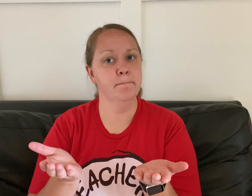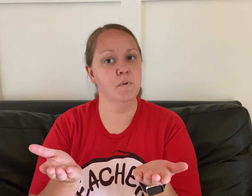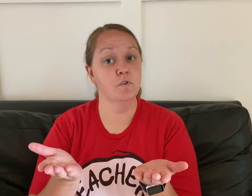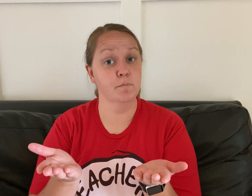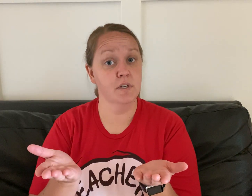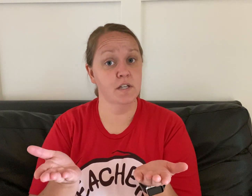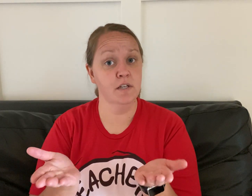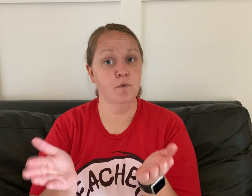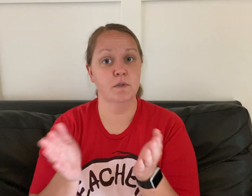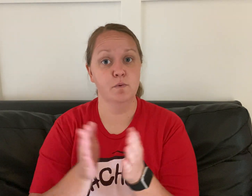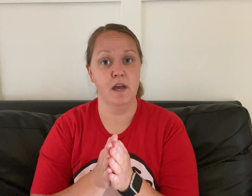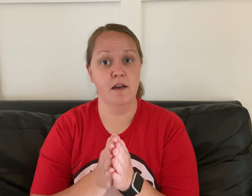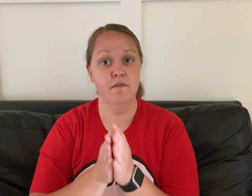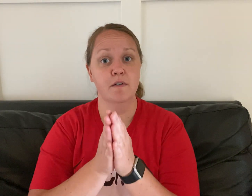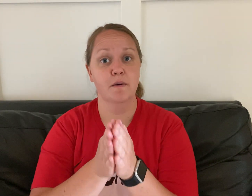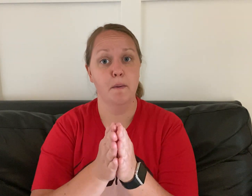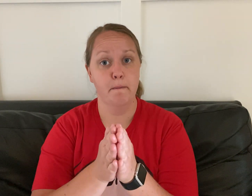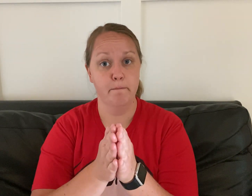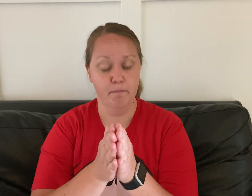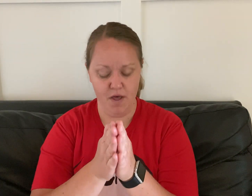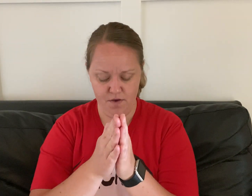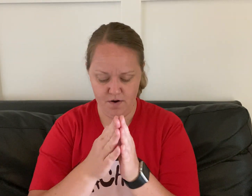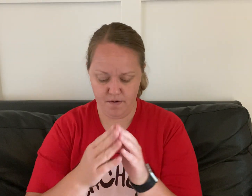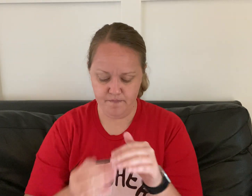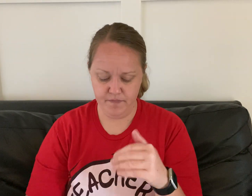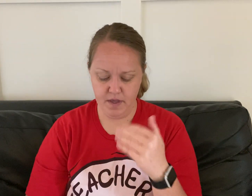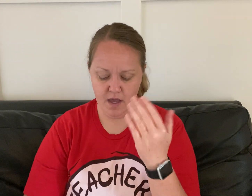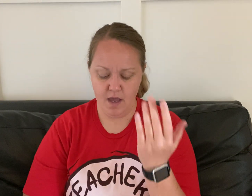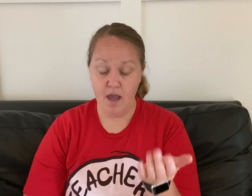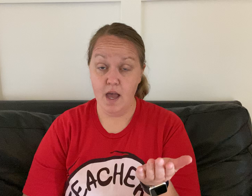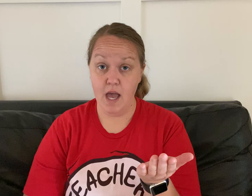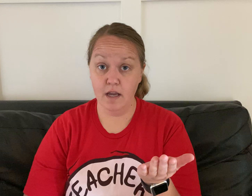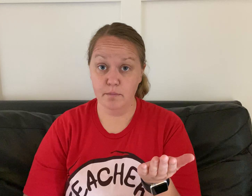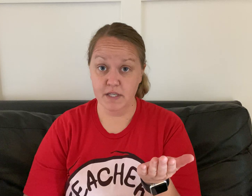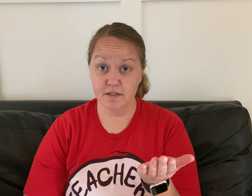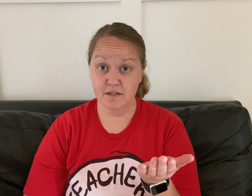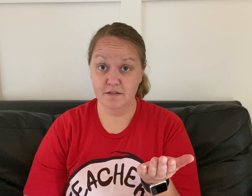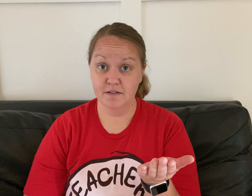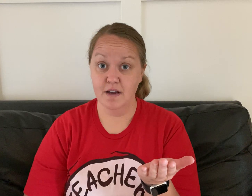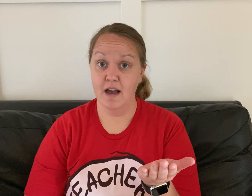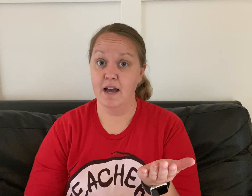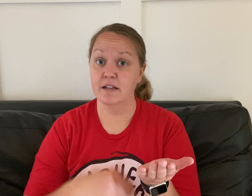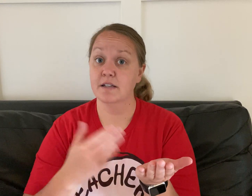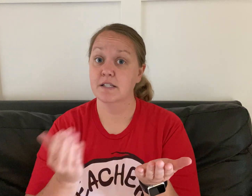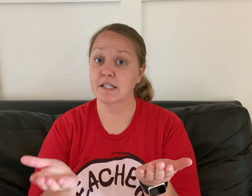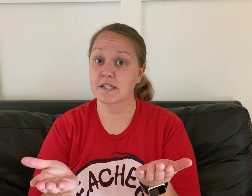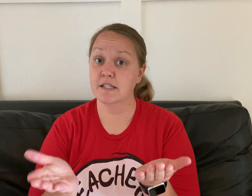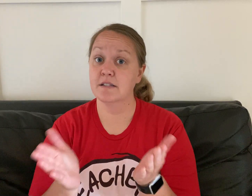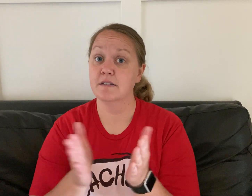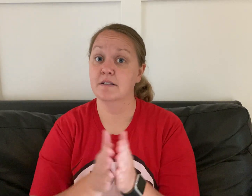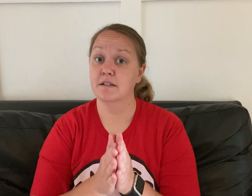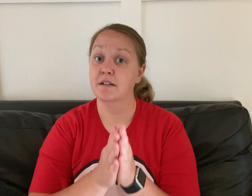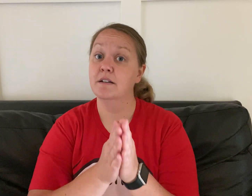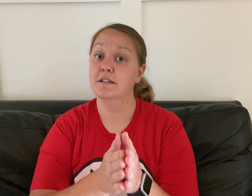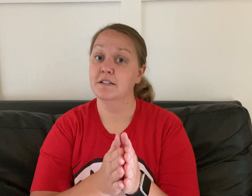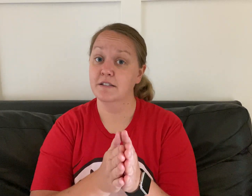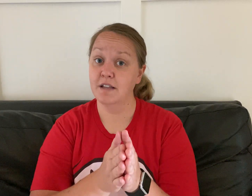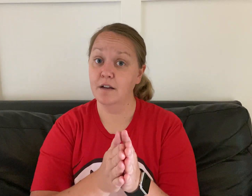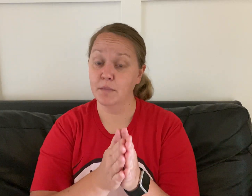to the beginning what do we have one in phonemes so we